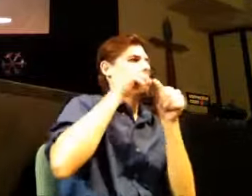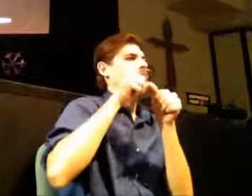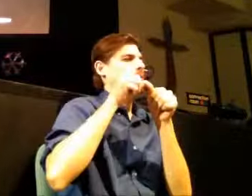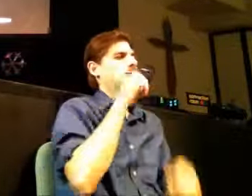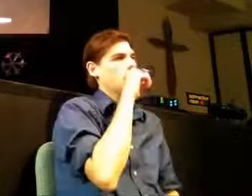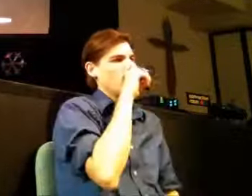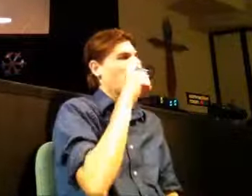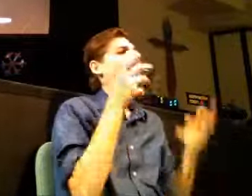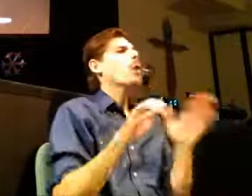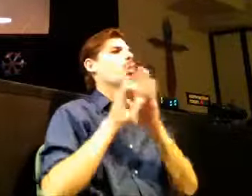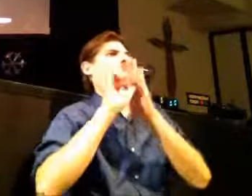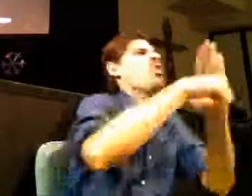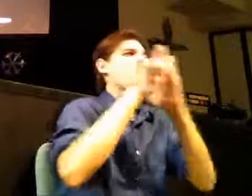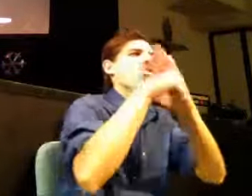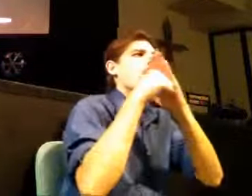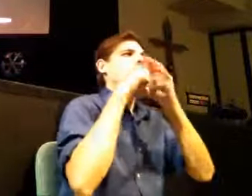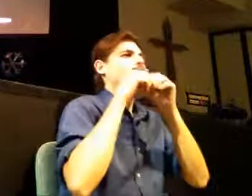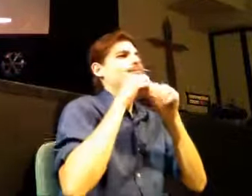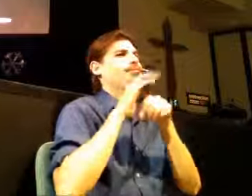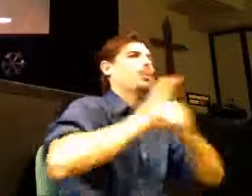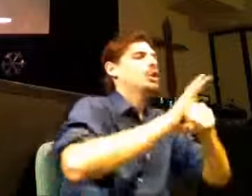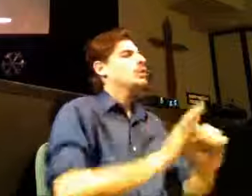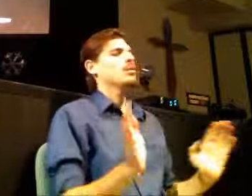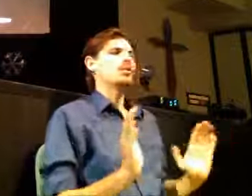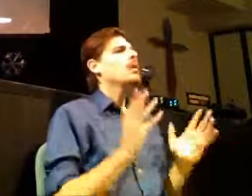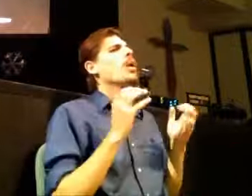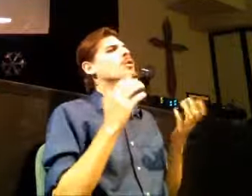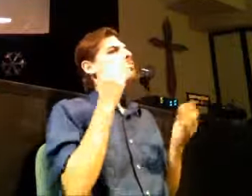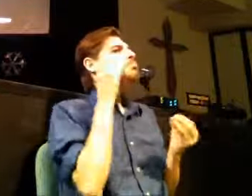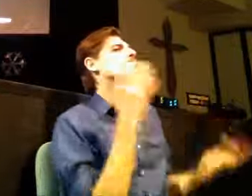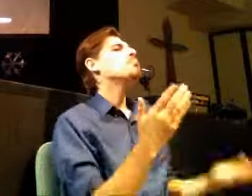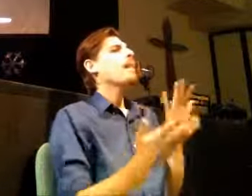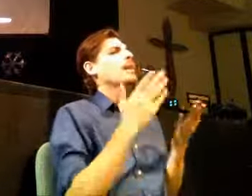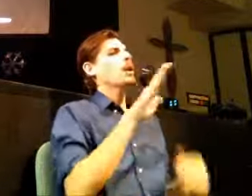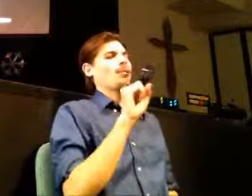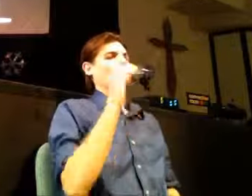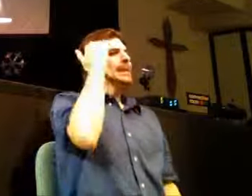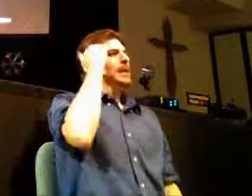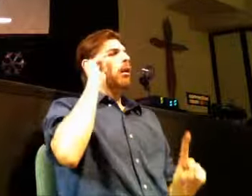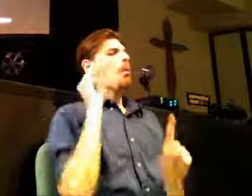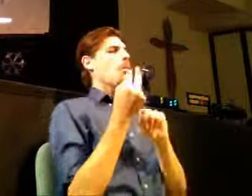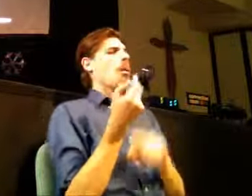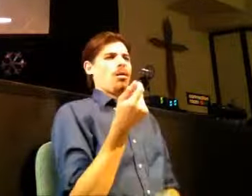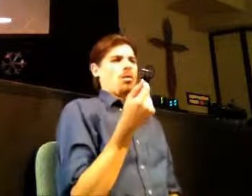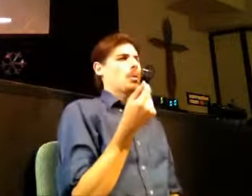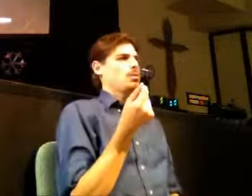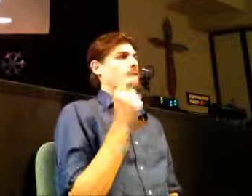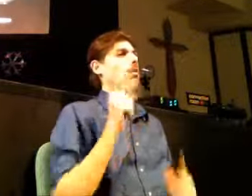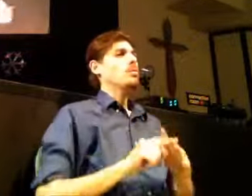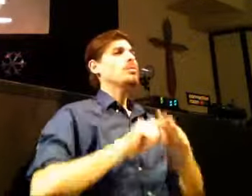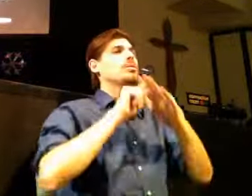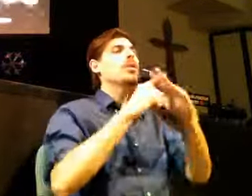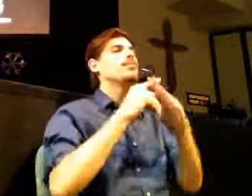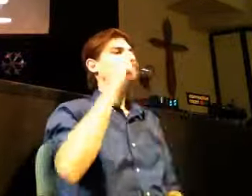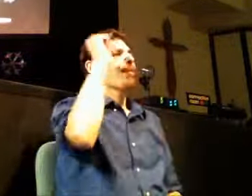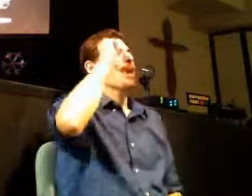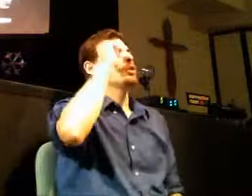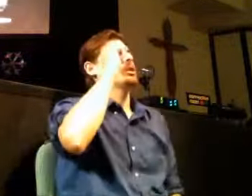but I hope that we all come out this morning with a different sense of what we want to hold on to going into this next year so let's talk a little bit about this notion that there's this theology or this teaching around